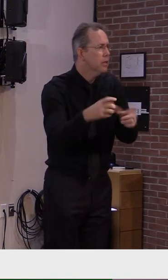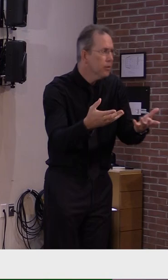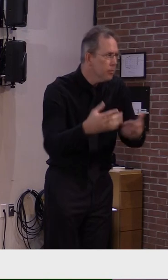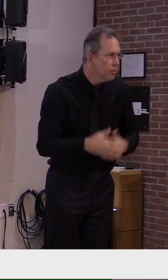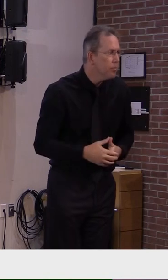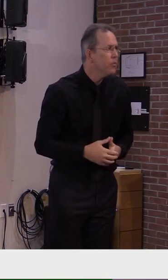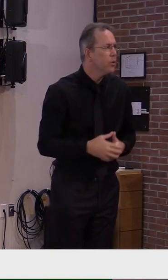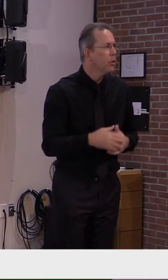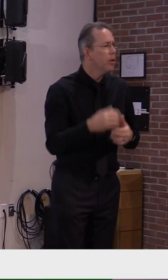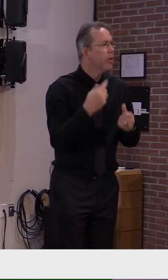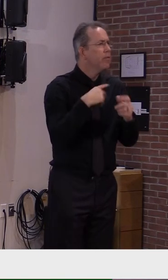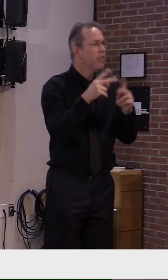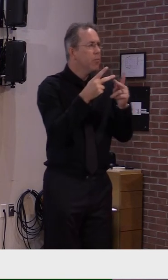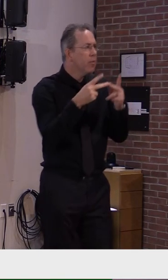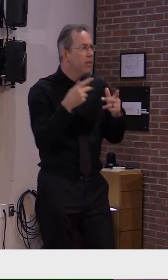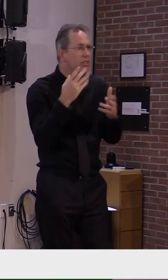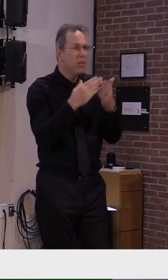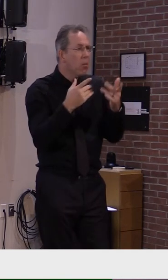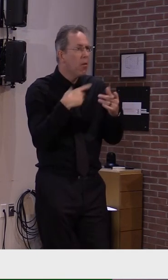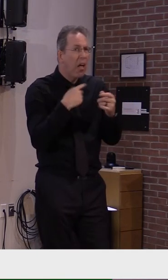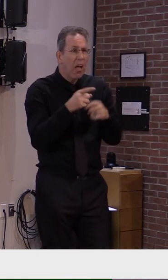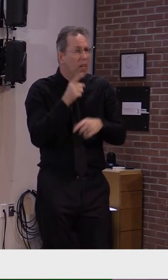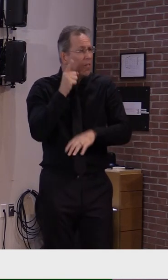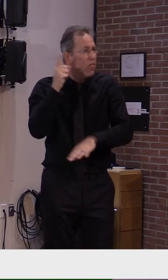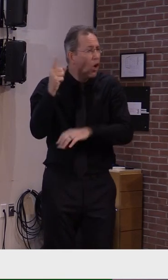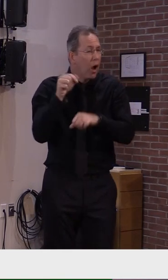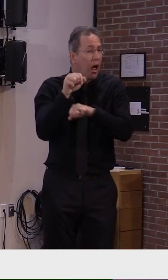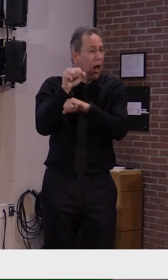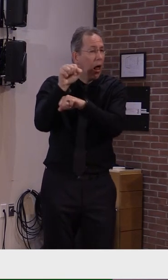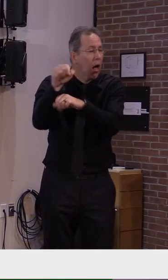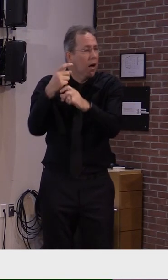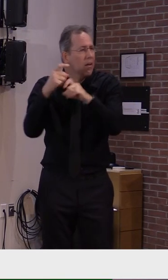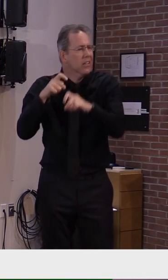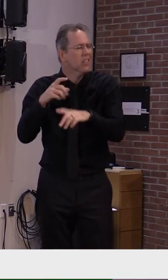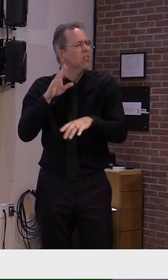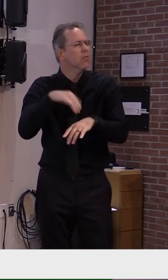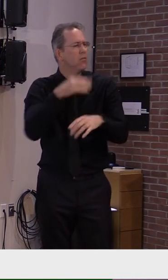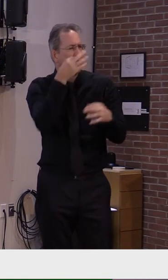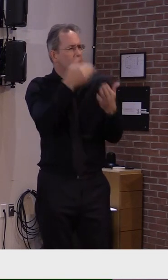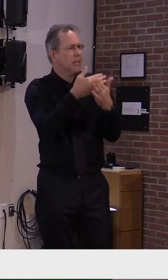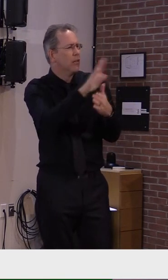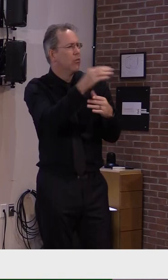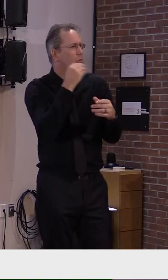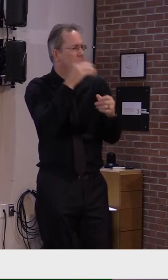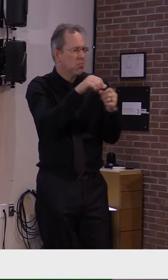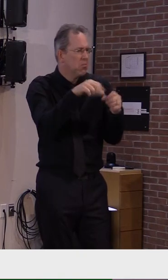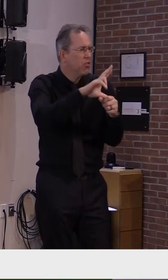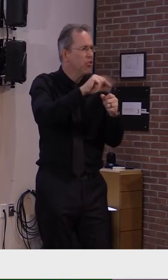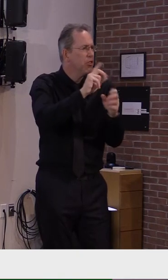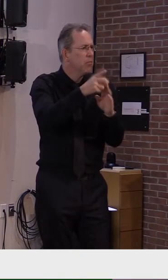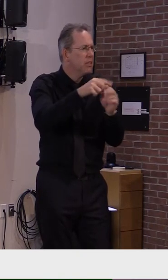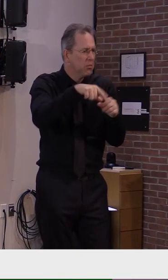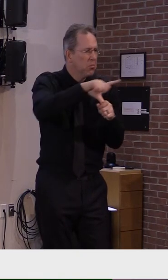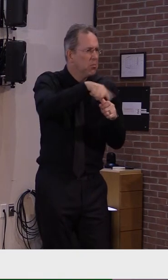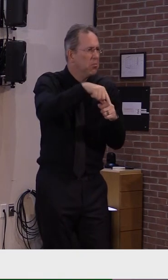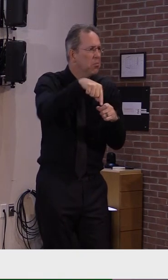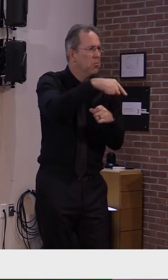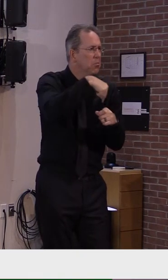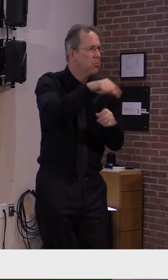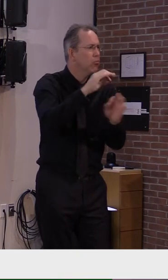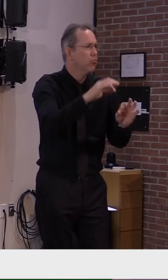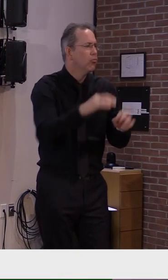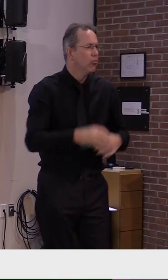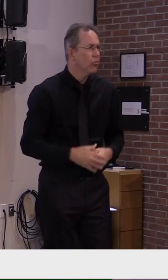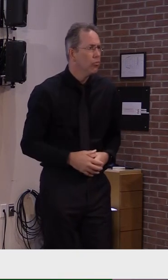that's available for them. so that's why we decided the seven days a week at, at hours that could expand into the evening.